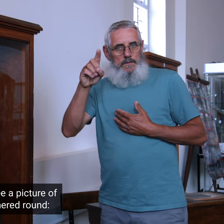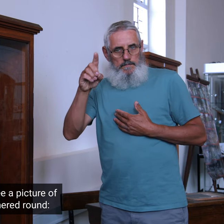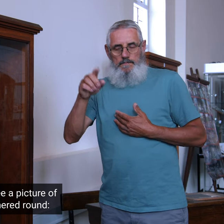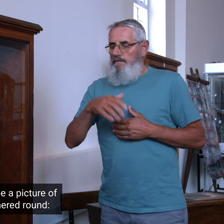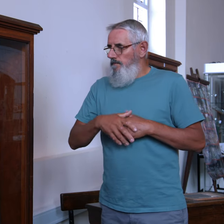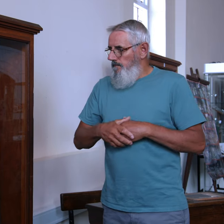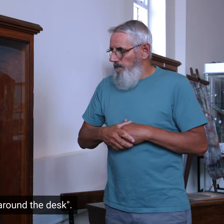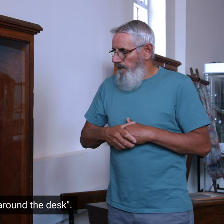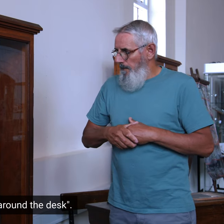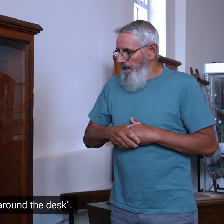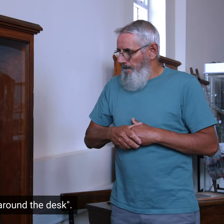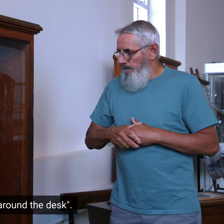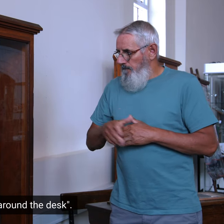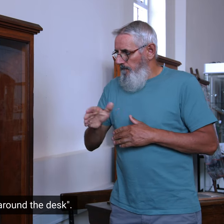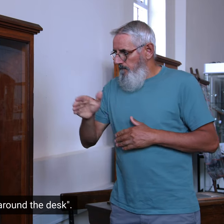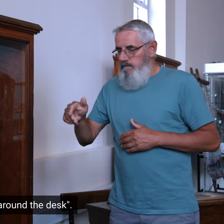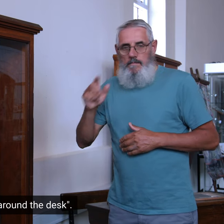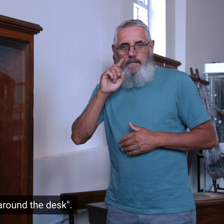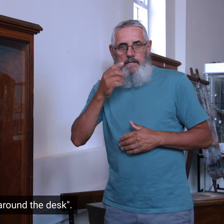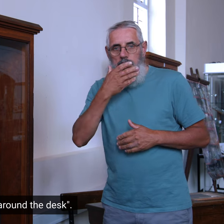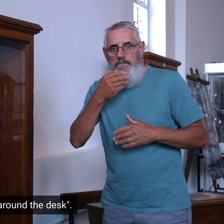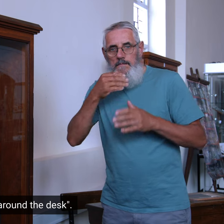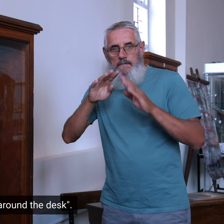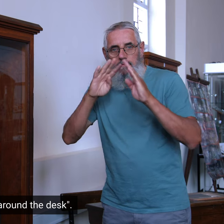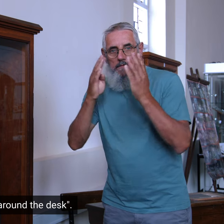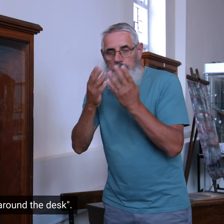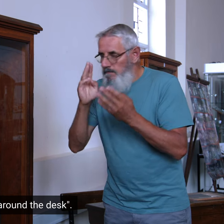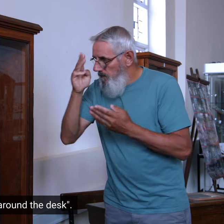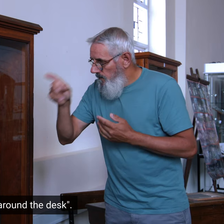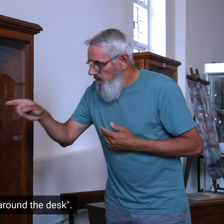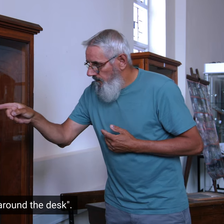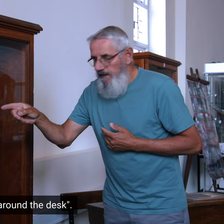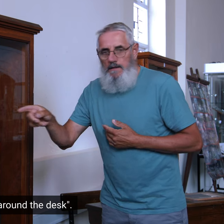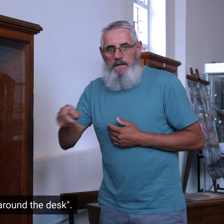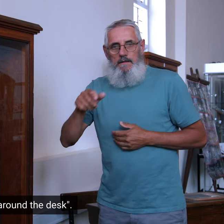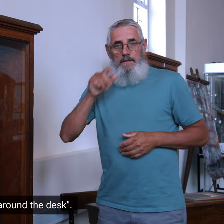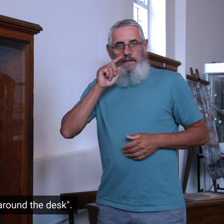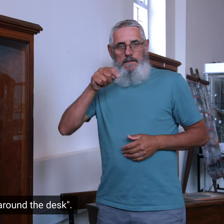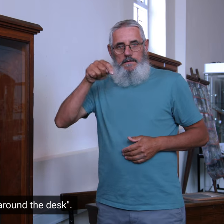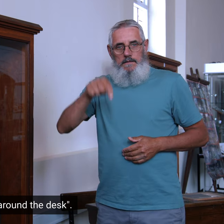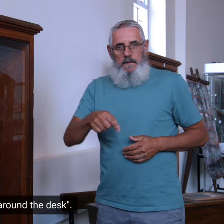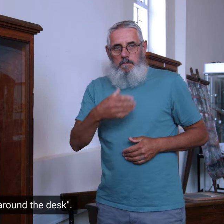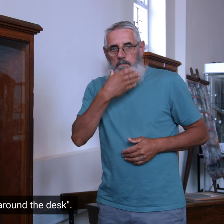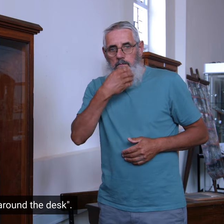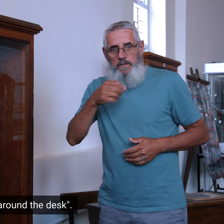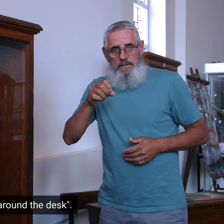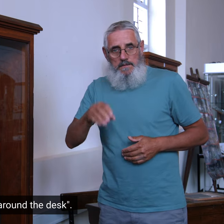And then we see a picture of boys gathered round. The boys are